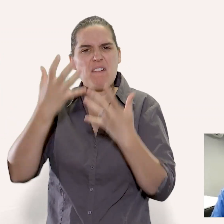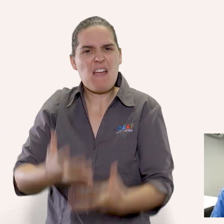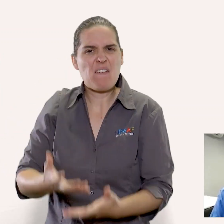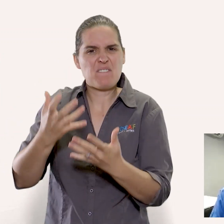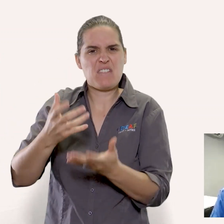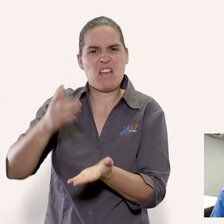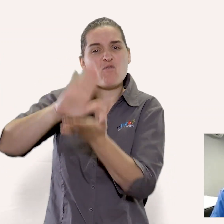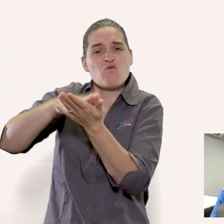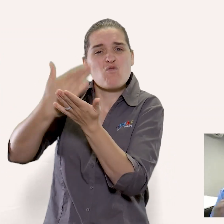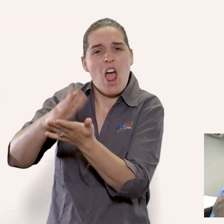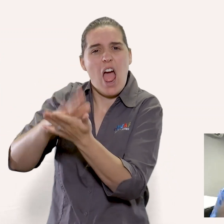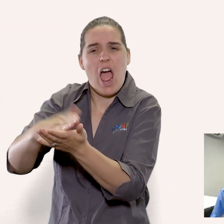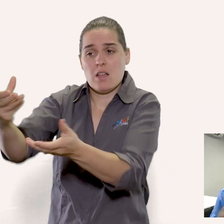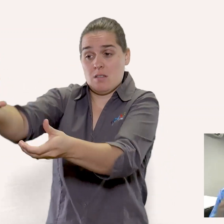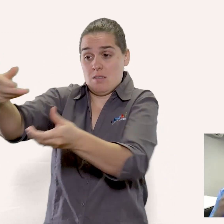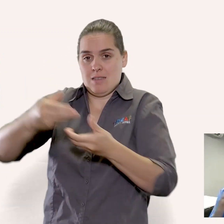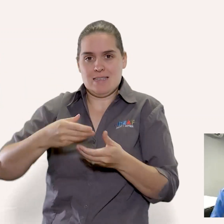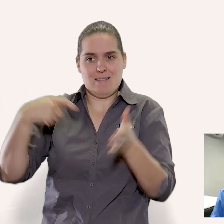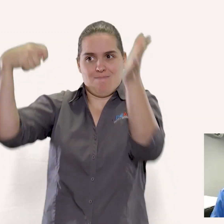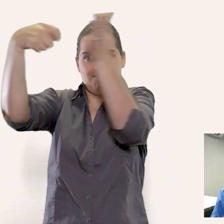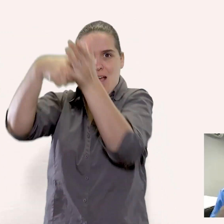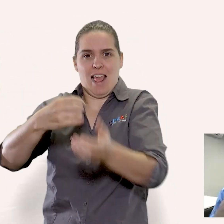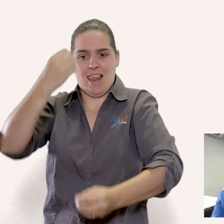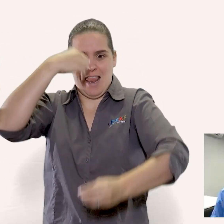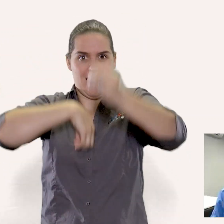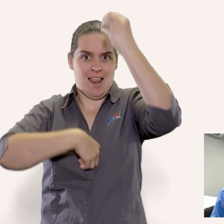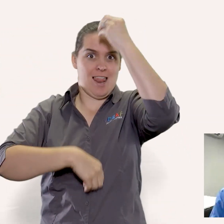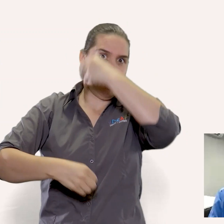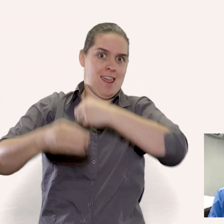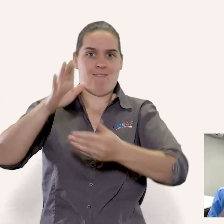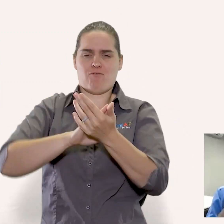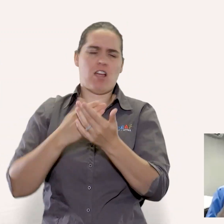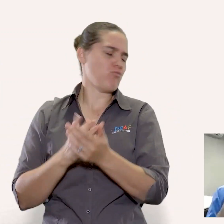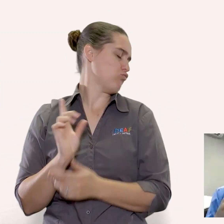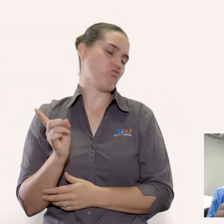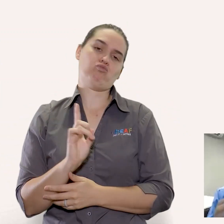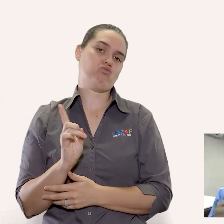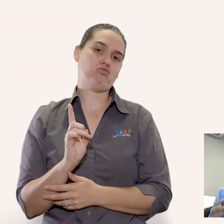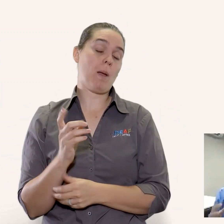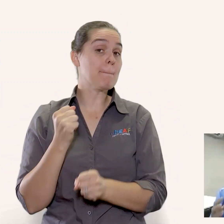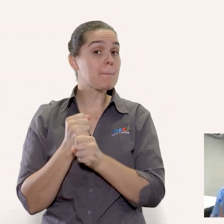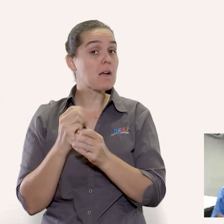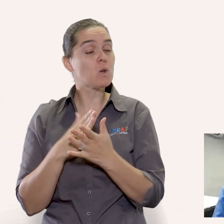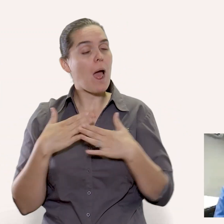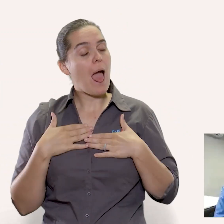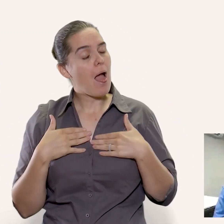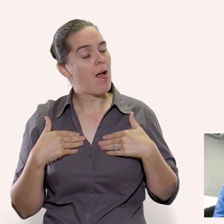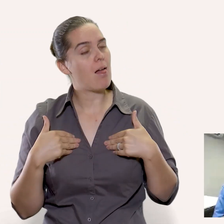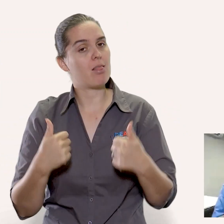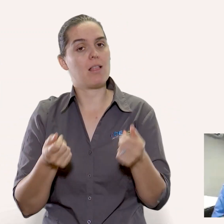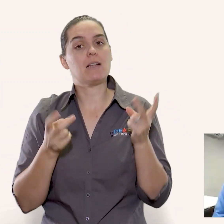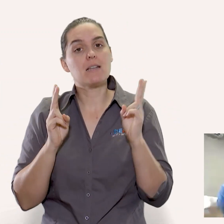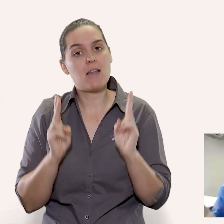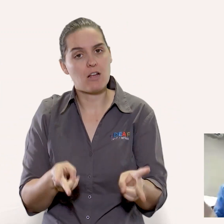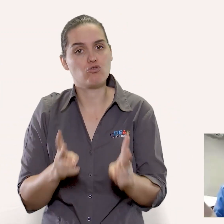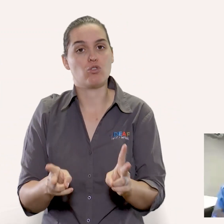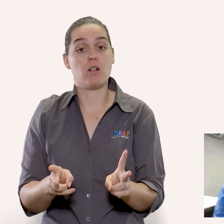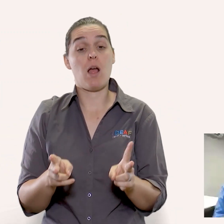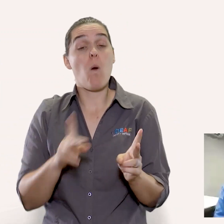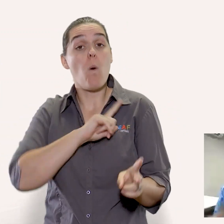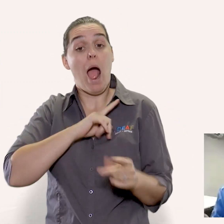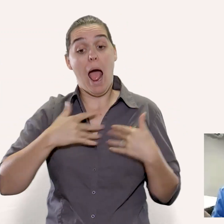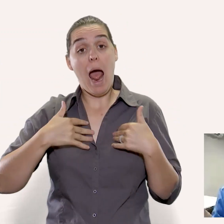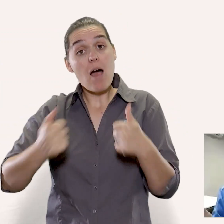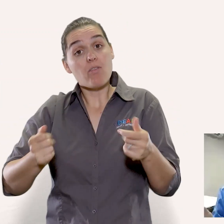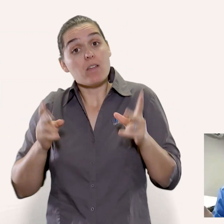sugar and try to keep your diet as natural and as healthy as possible because what you want to do now is you want to provide a strong base